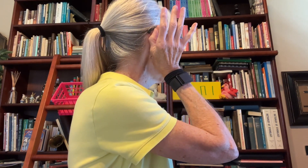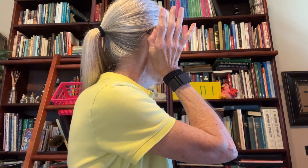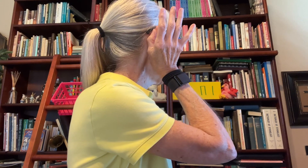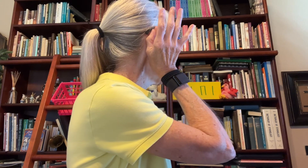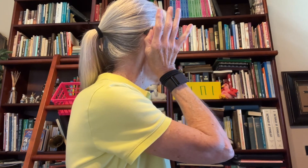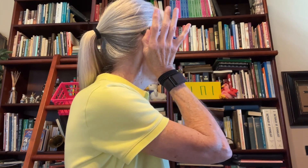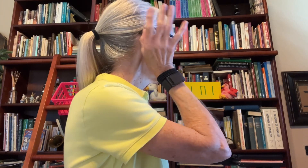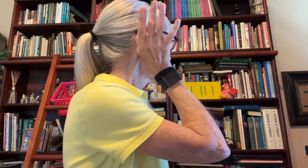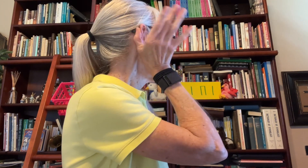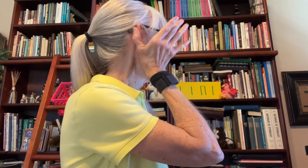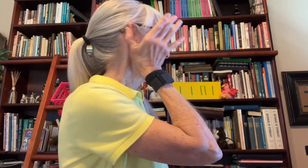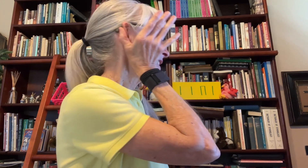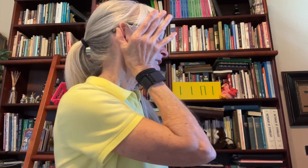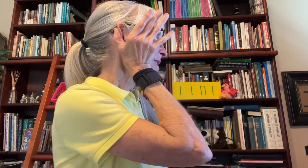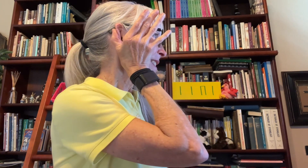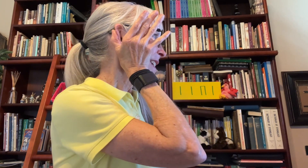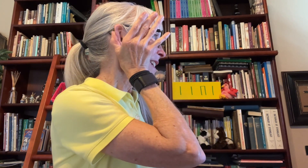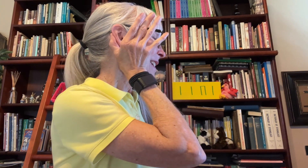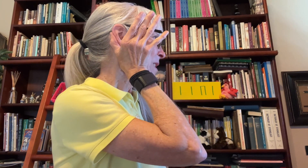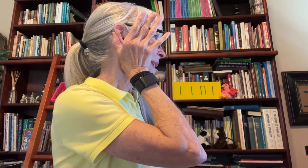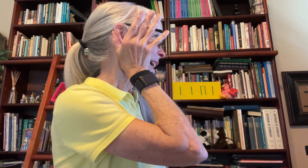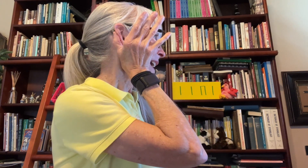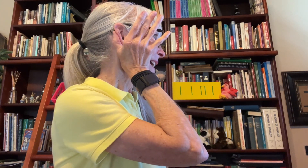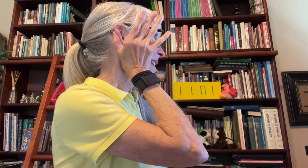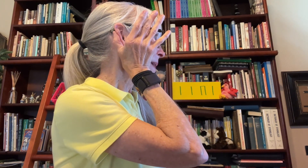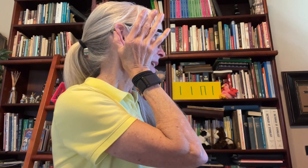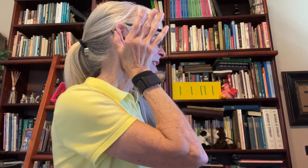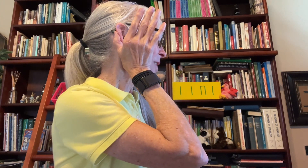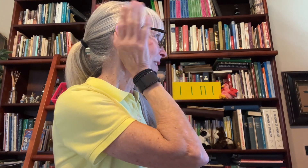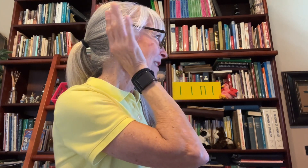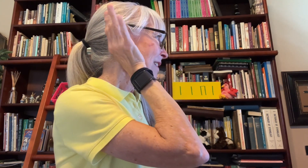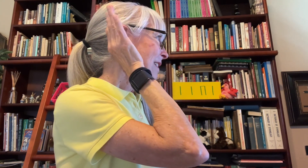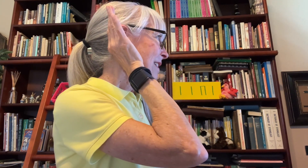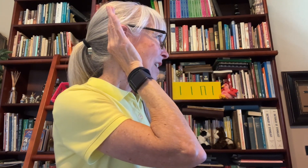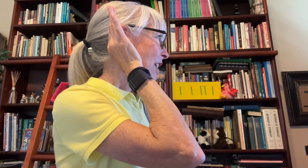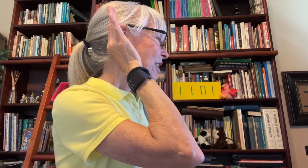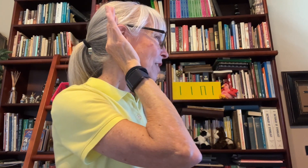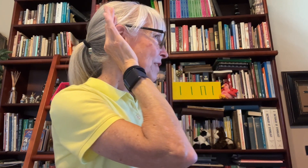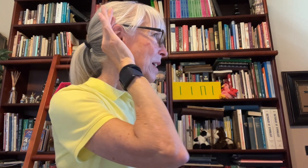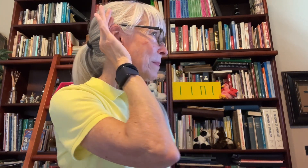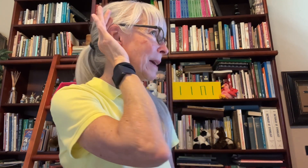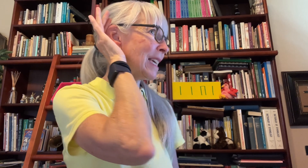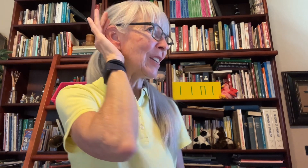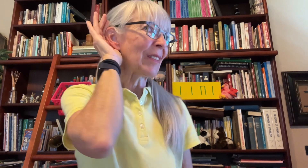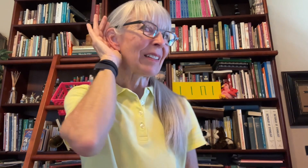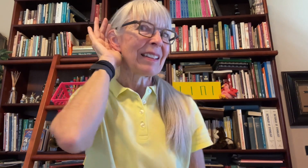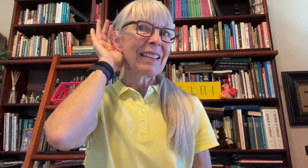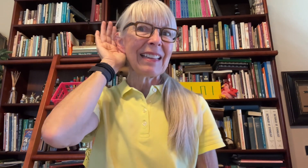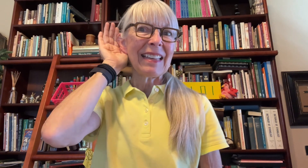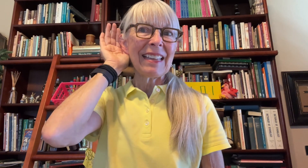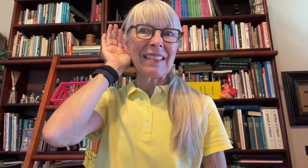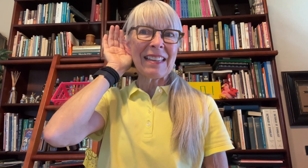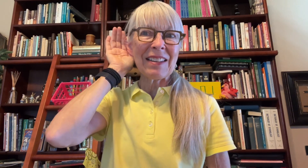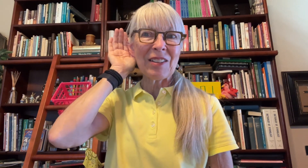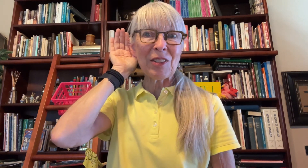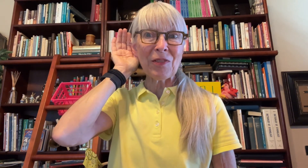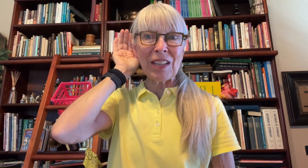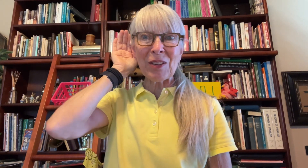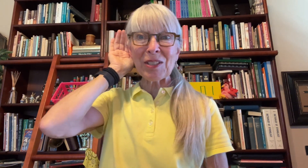your head. Do you see? It's behind my ear, not covering up my ear. And then your fingers